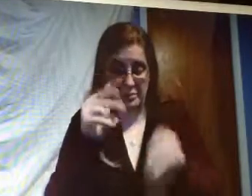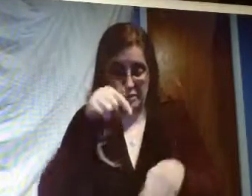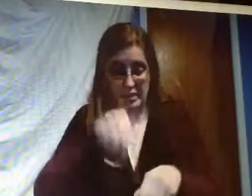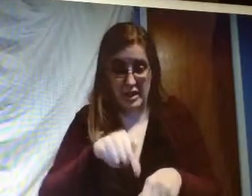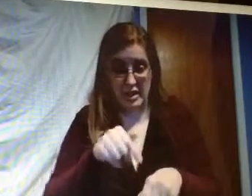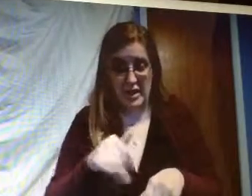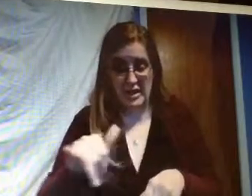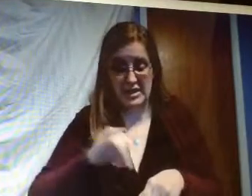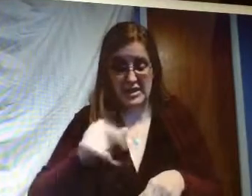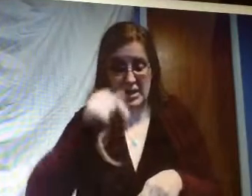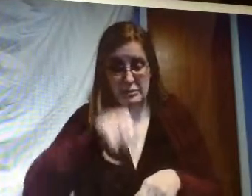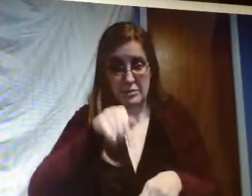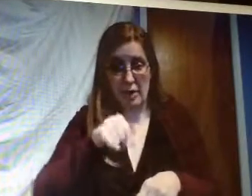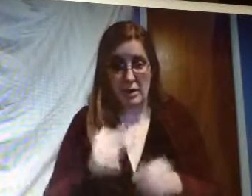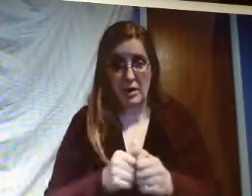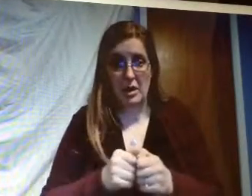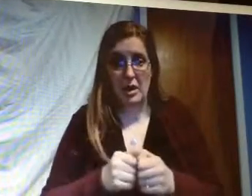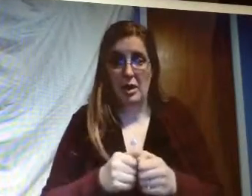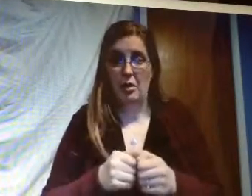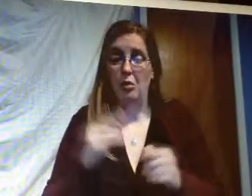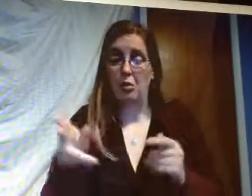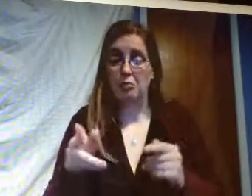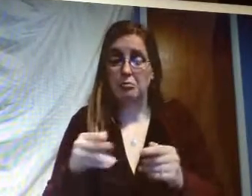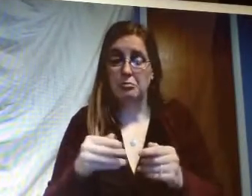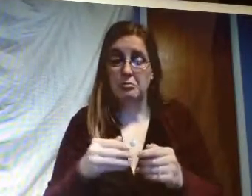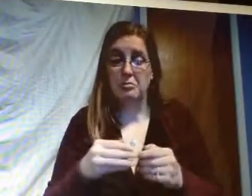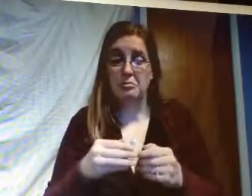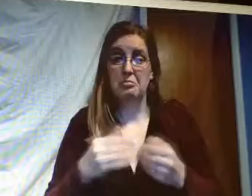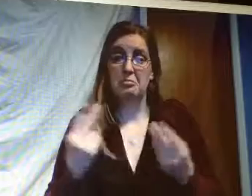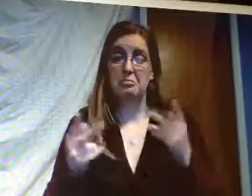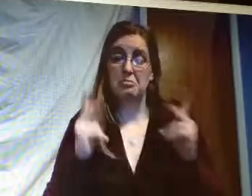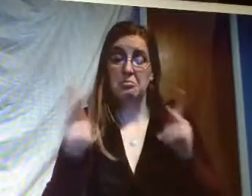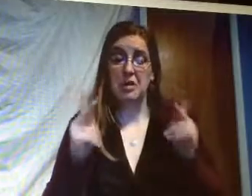but there's you know maybe they can bury four to five people in the same spot